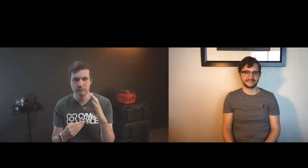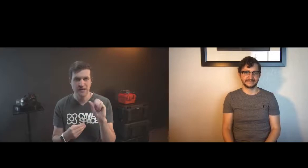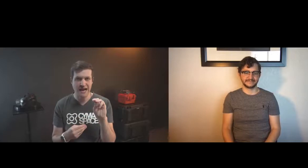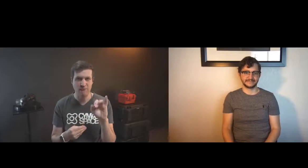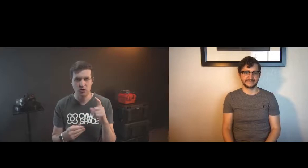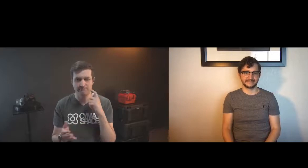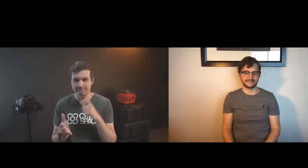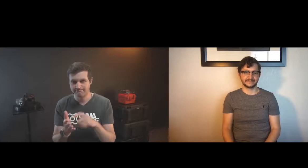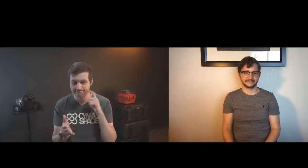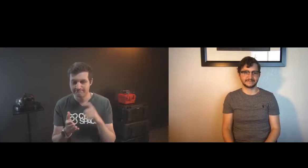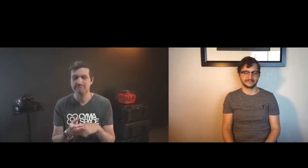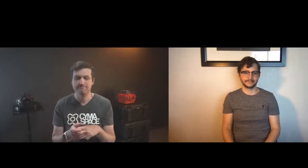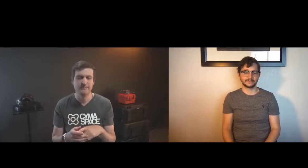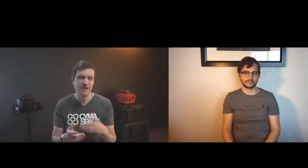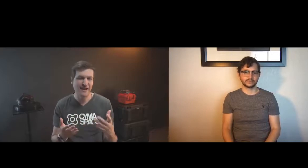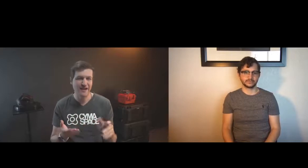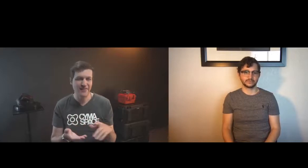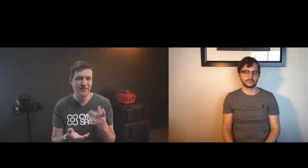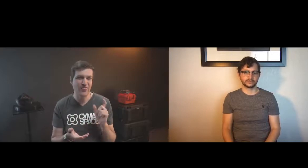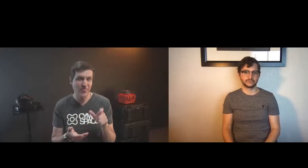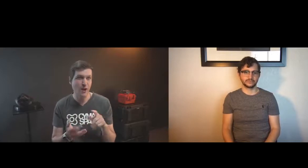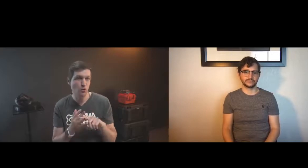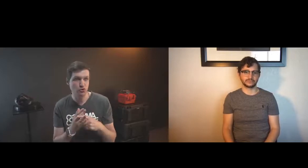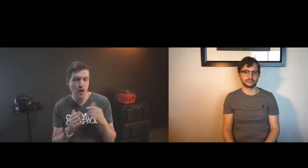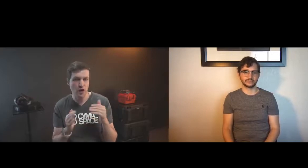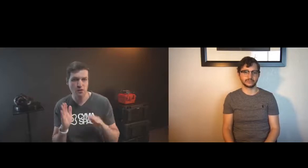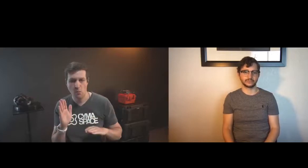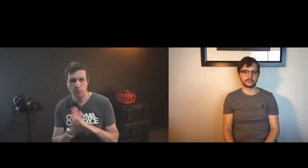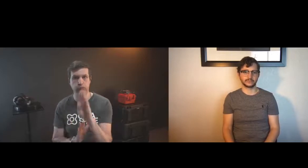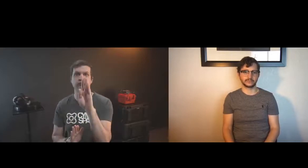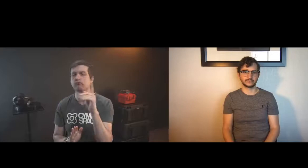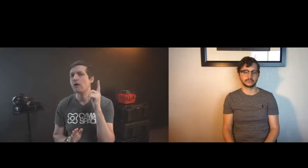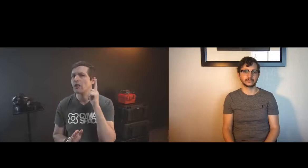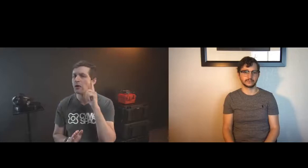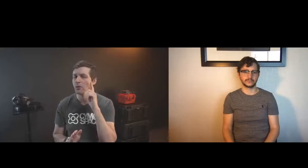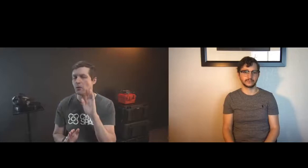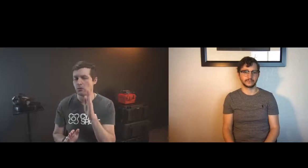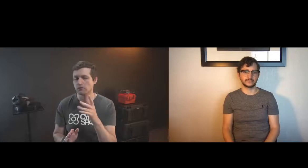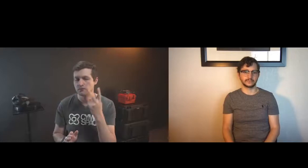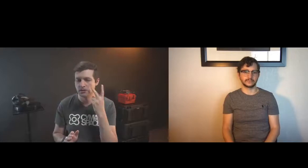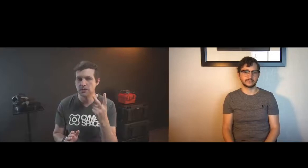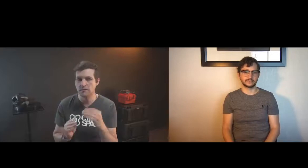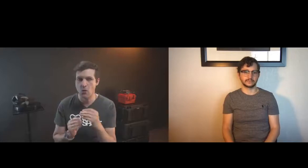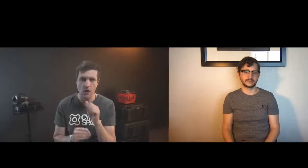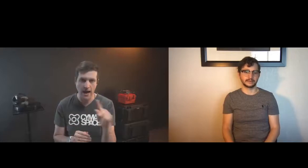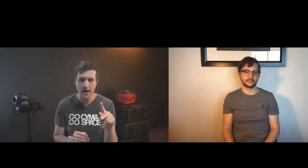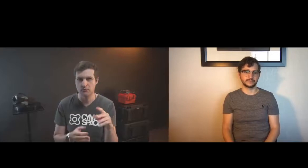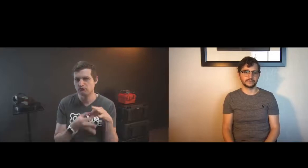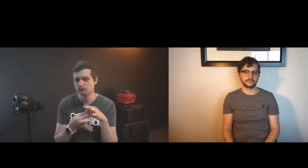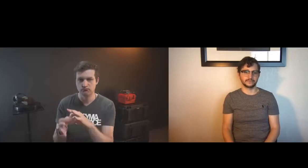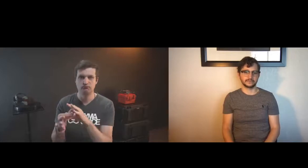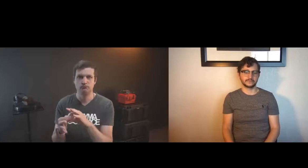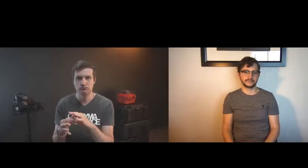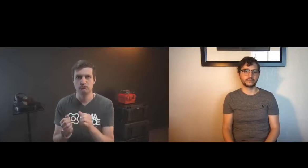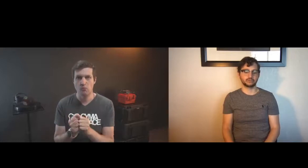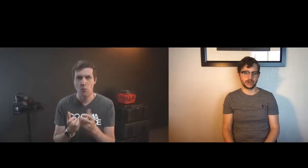hardware to be able to have more cameras to do be able to do that kind of recognition and detection and i think that will